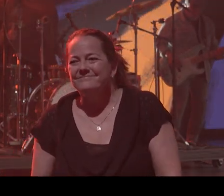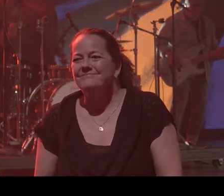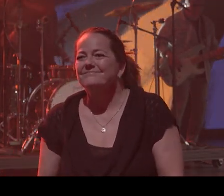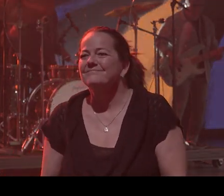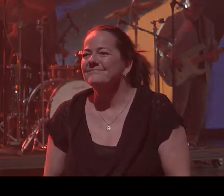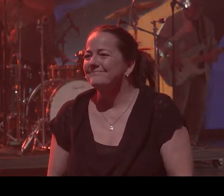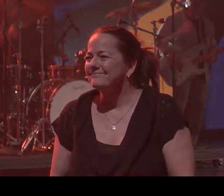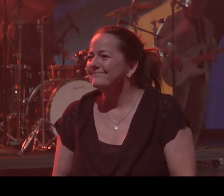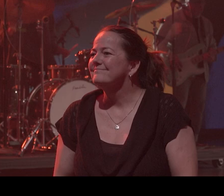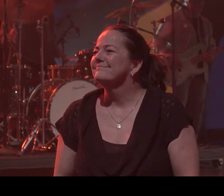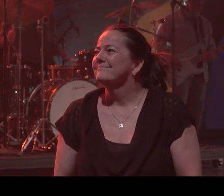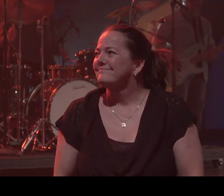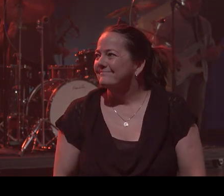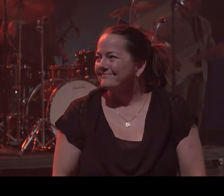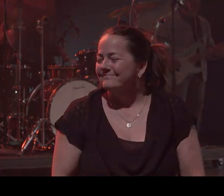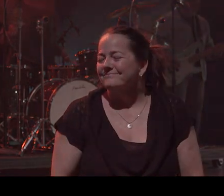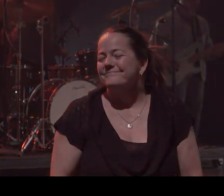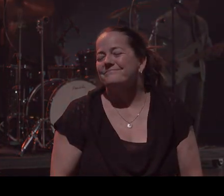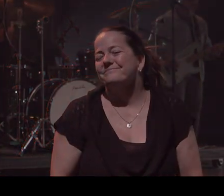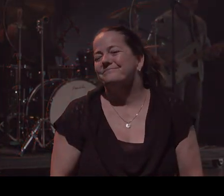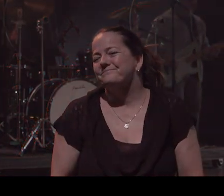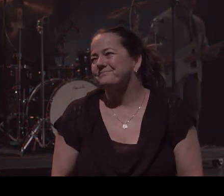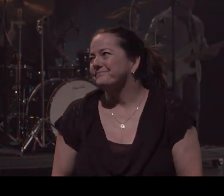know. the one where Yes, we know.